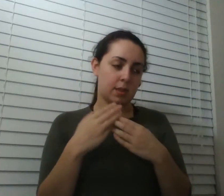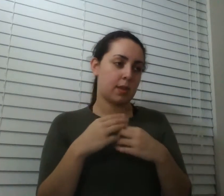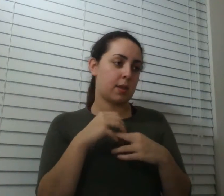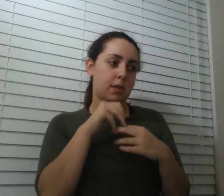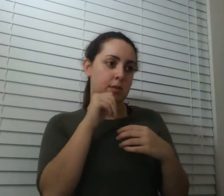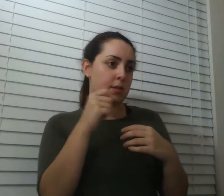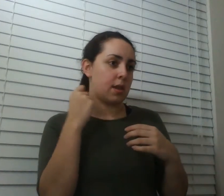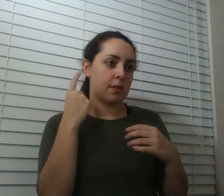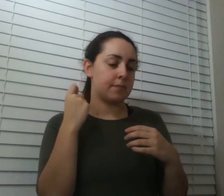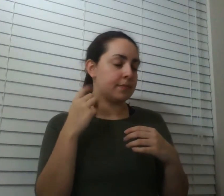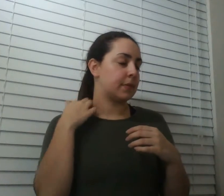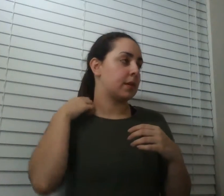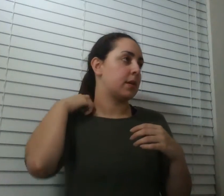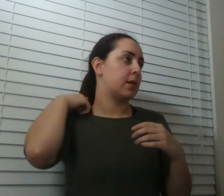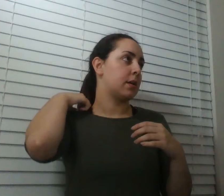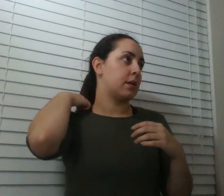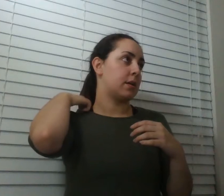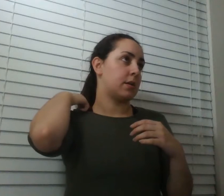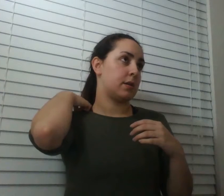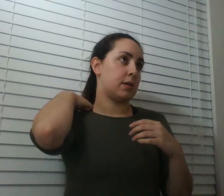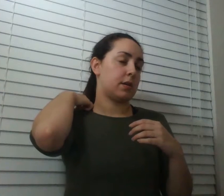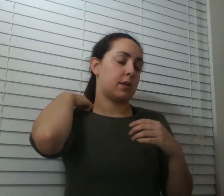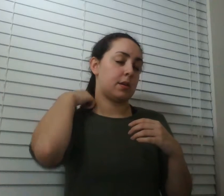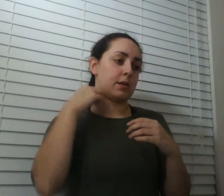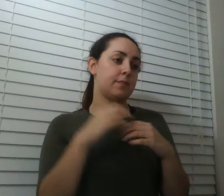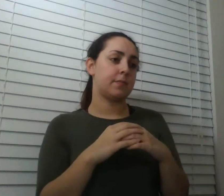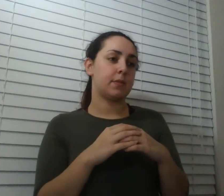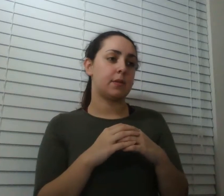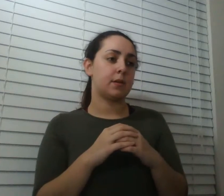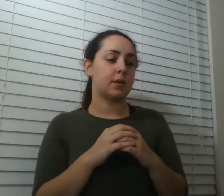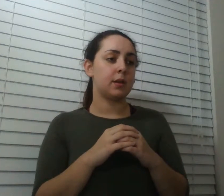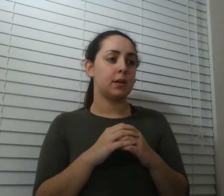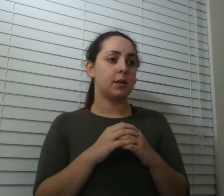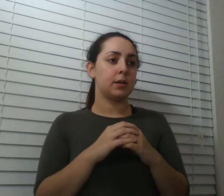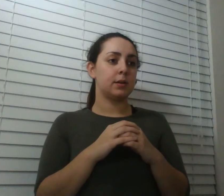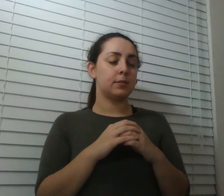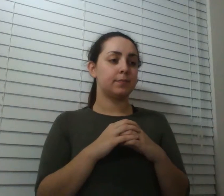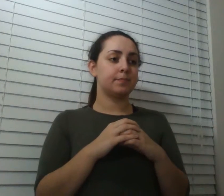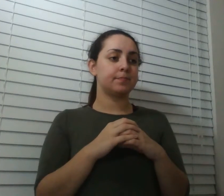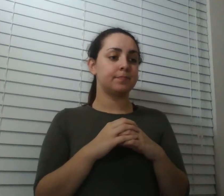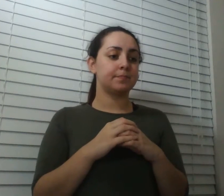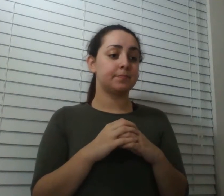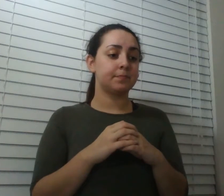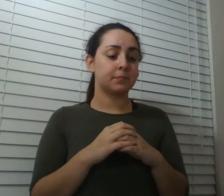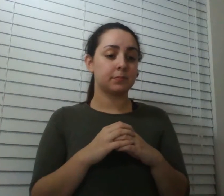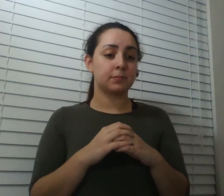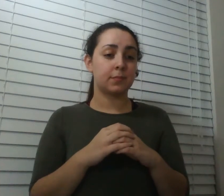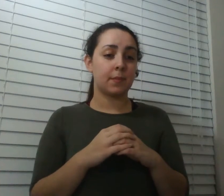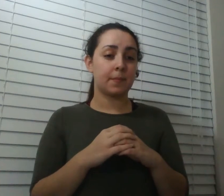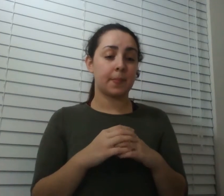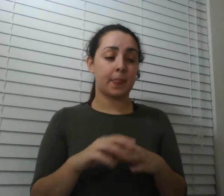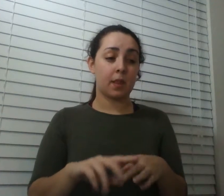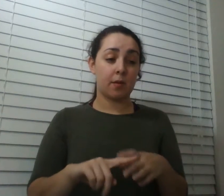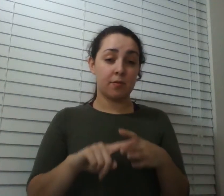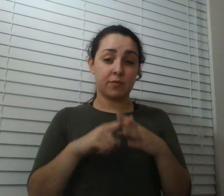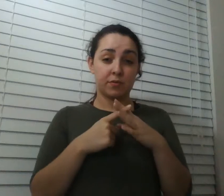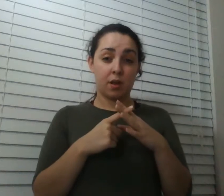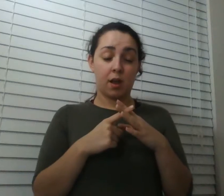completely tabula rasa from the very beginning it's understood that we're